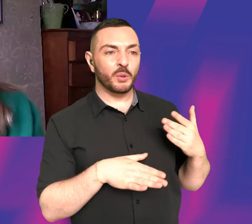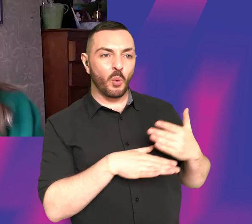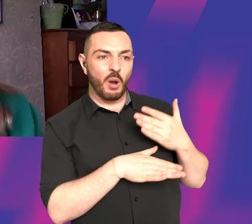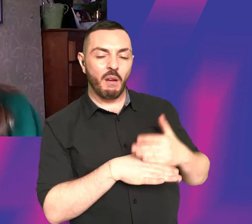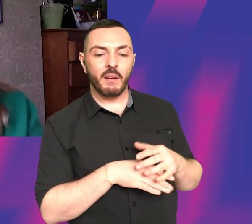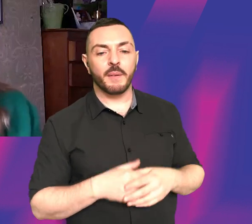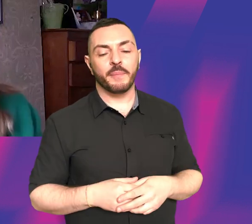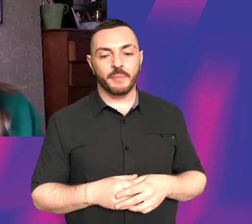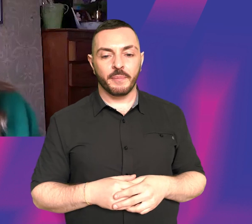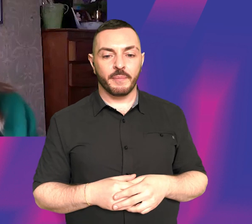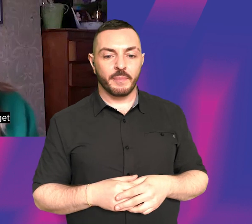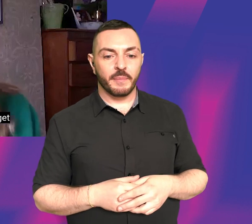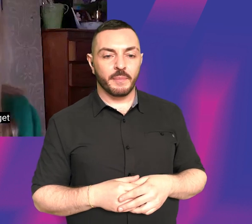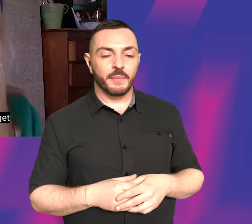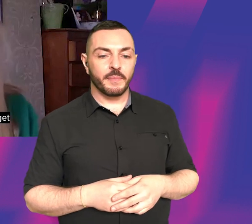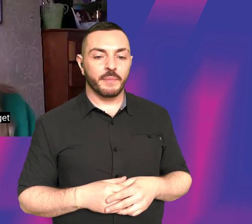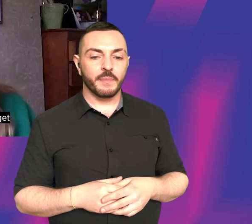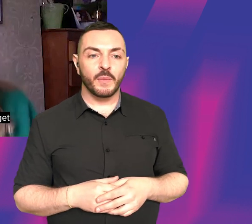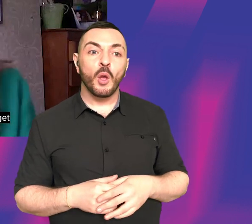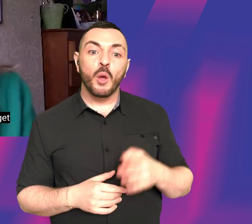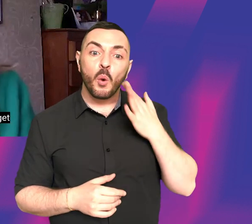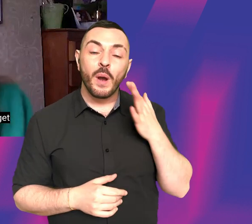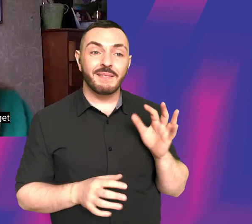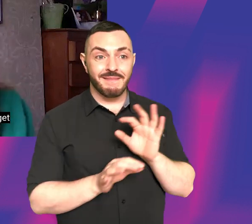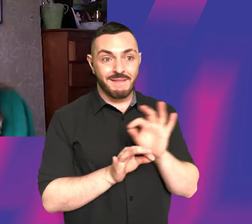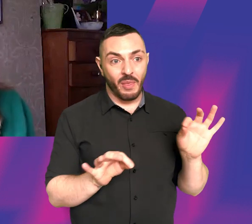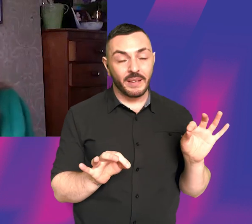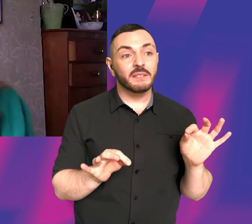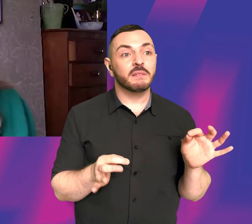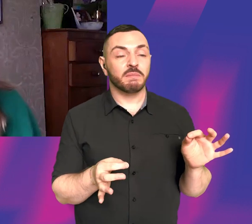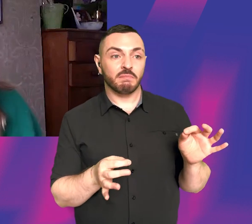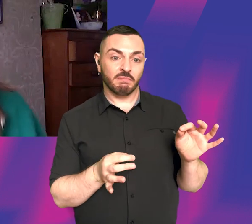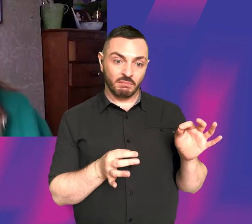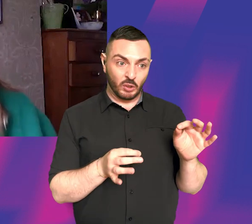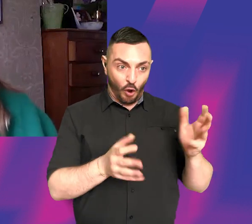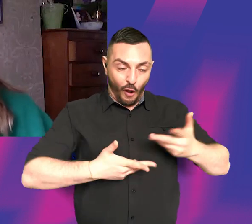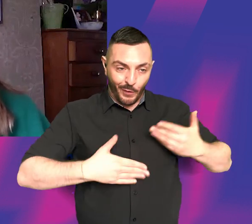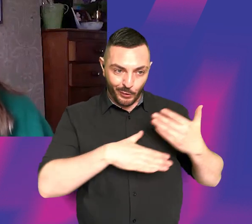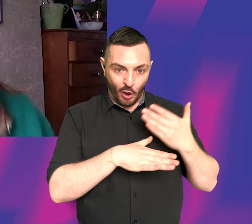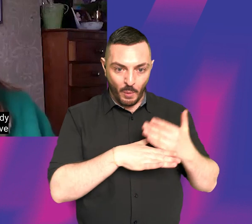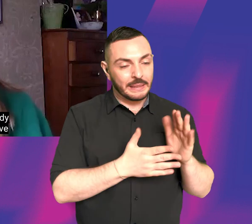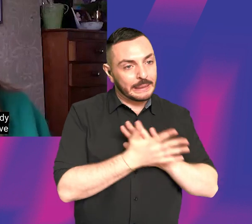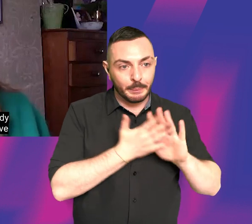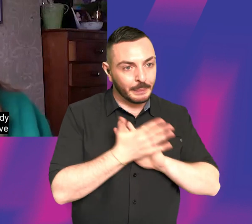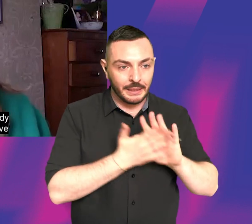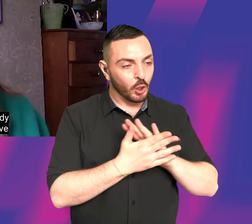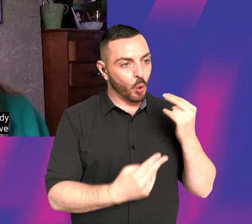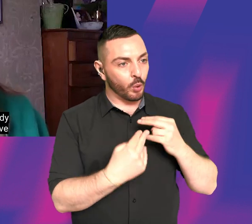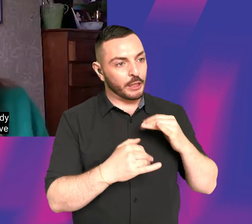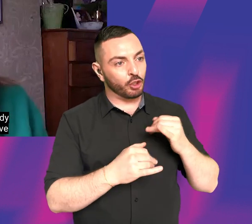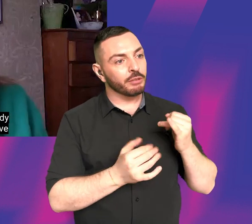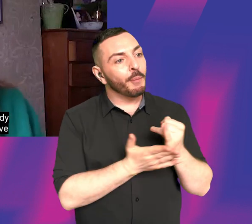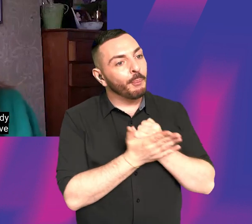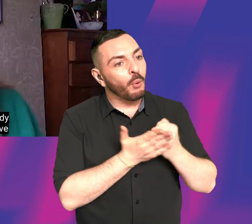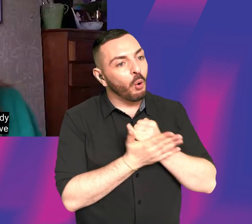from everything else. You know, because quite often when you don't get a job, it's absolutely nothing to do with whether you did a good job in the meeting or not. But they maybe just wanted